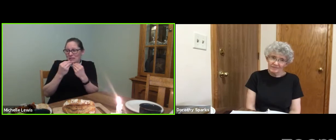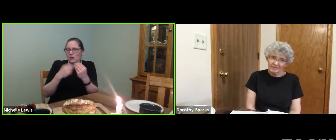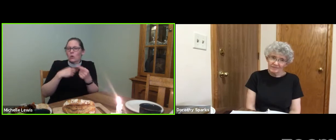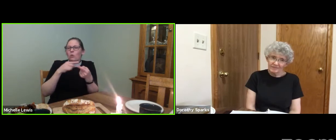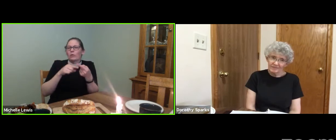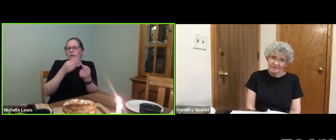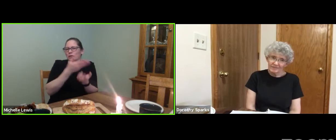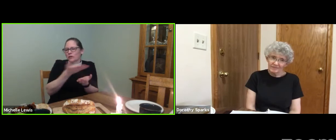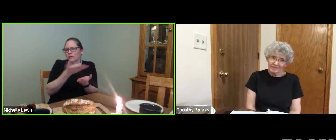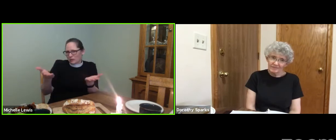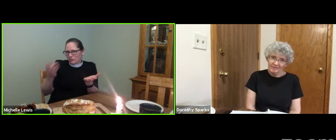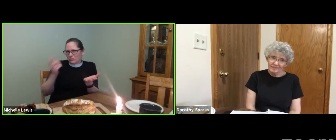those special meals.